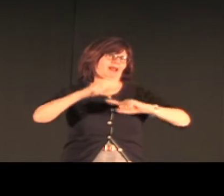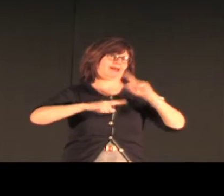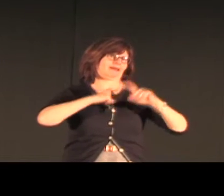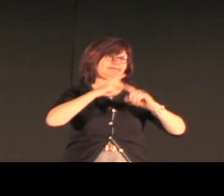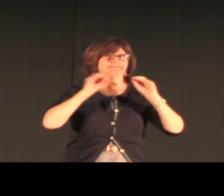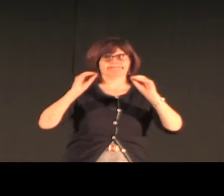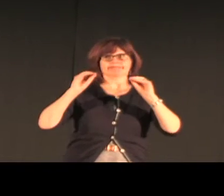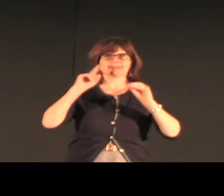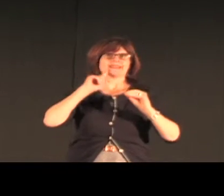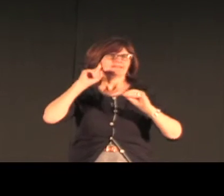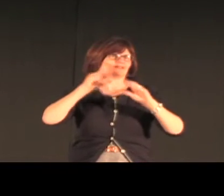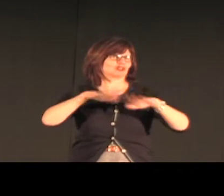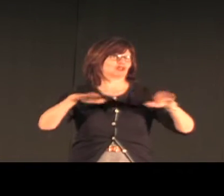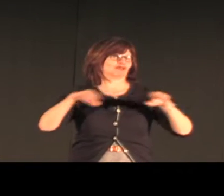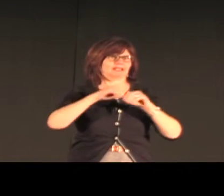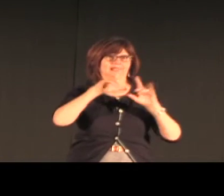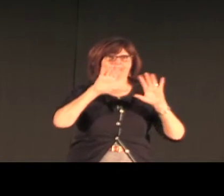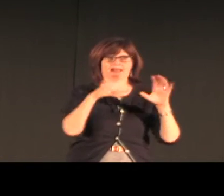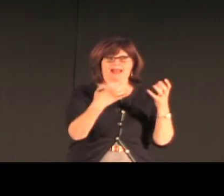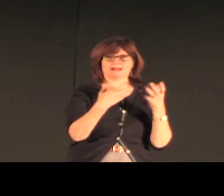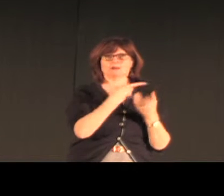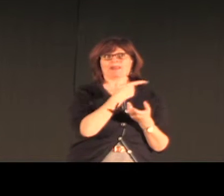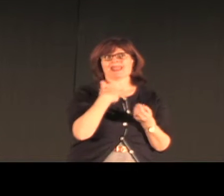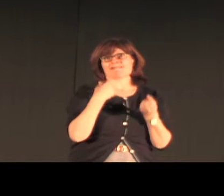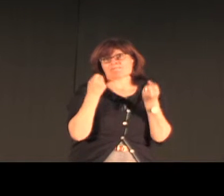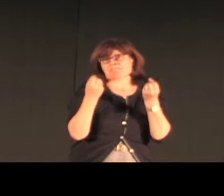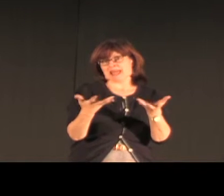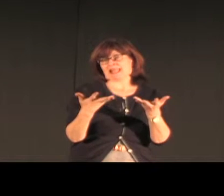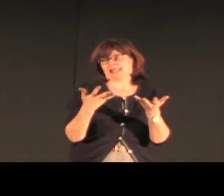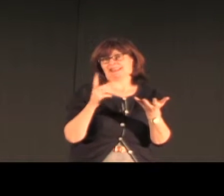This classroom teacher signs, so there are deaf children in the classroom.